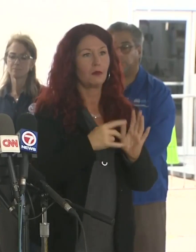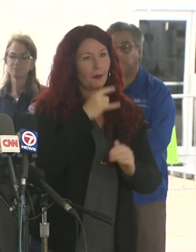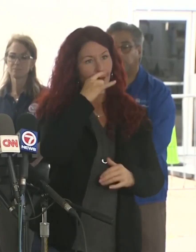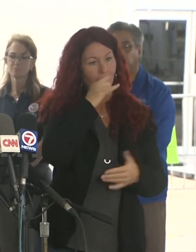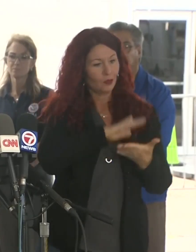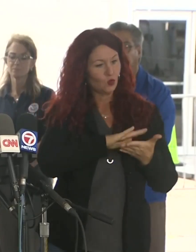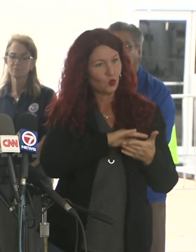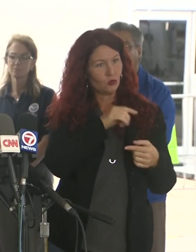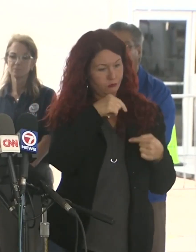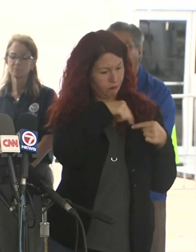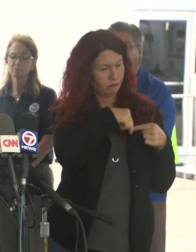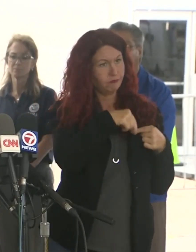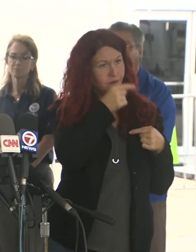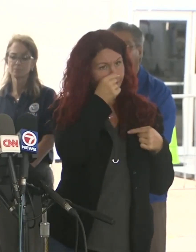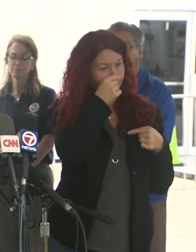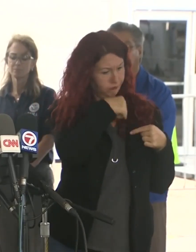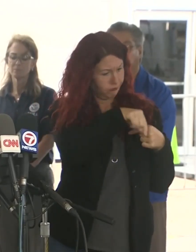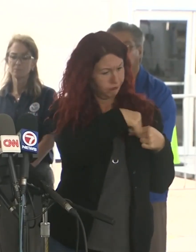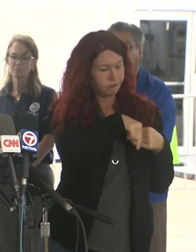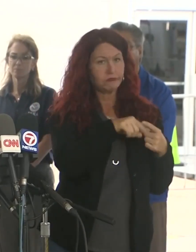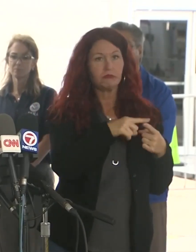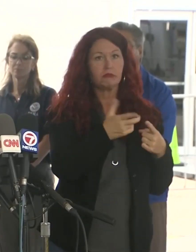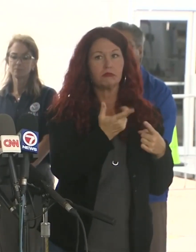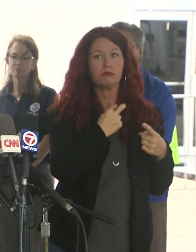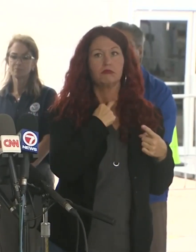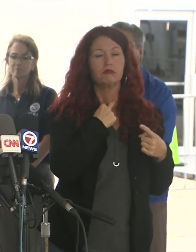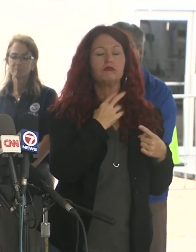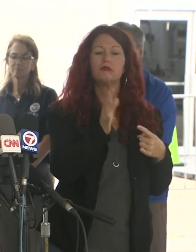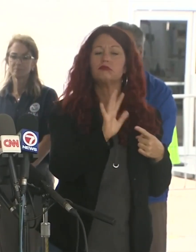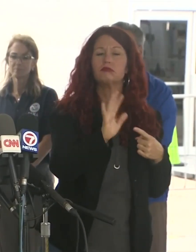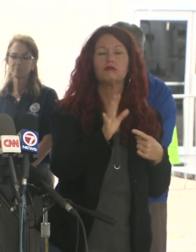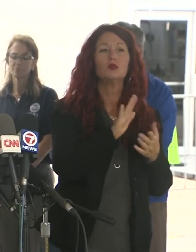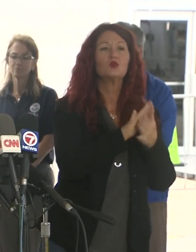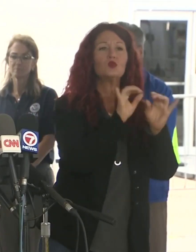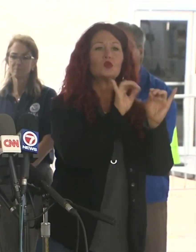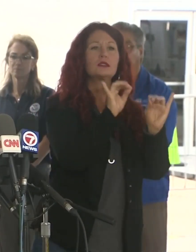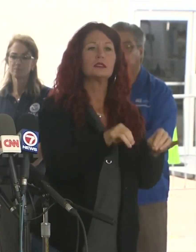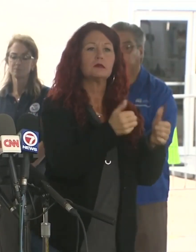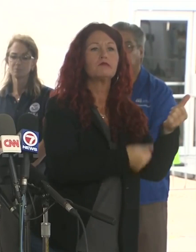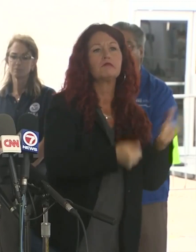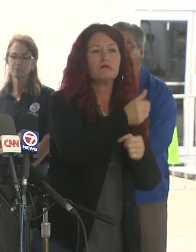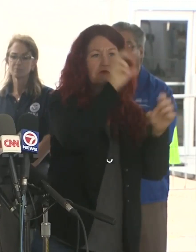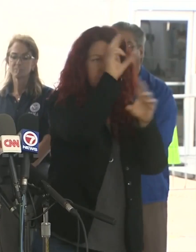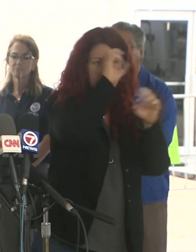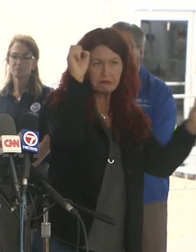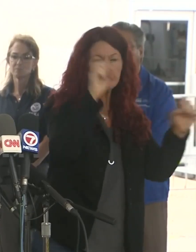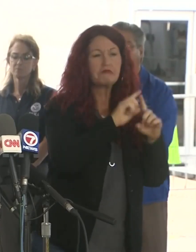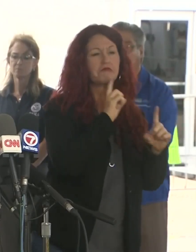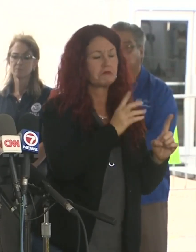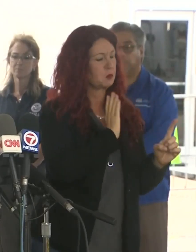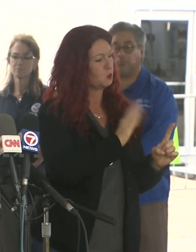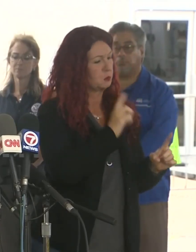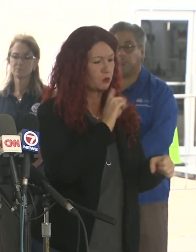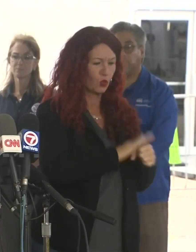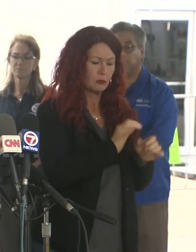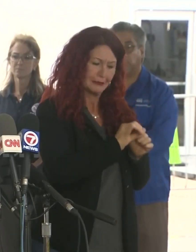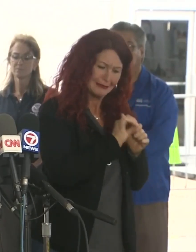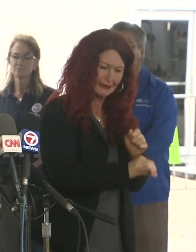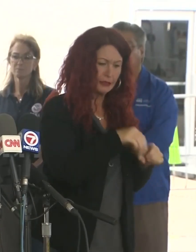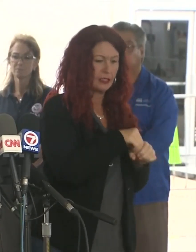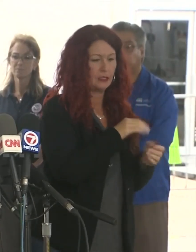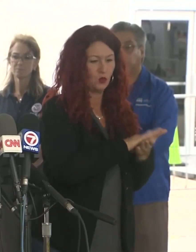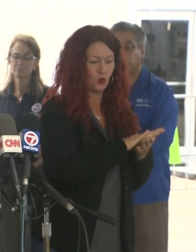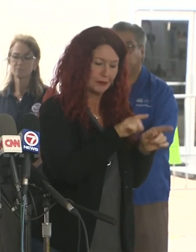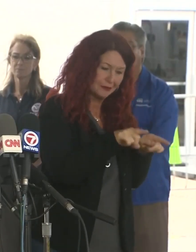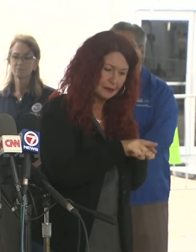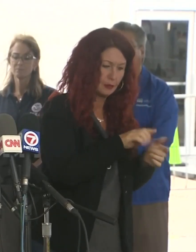move out of the immediate area. The SBA, the Small Business Administration, is providing disaster relief and you'll hear a little bit more